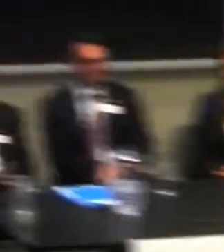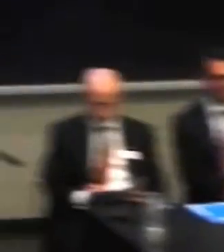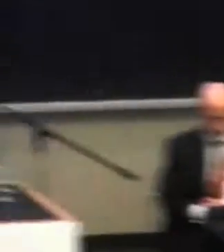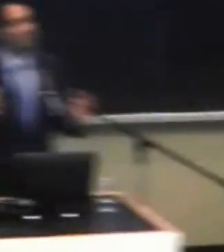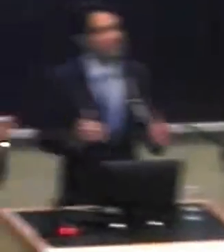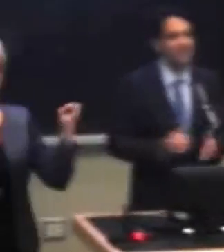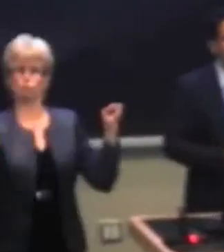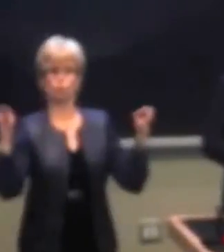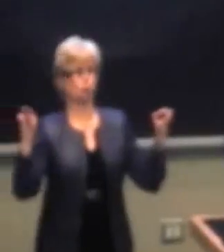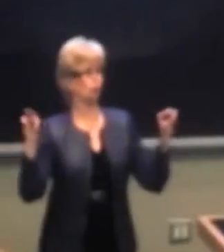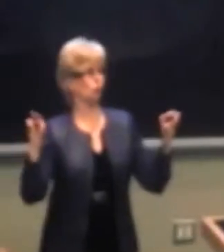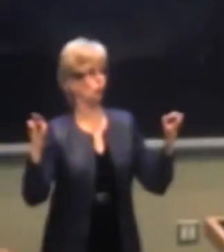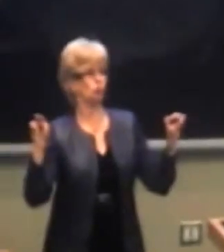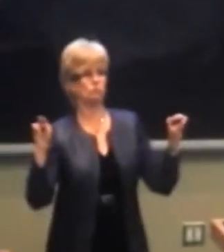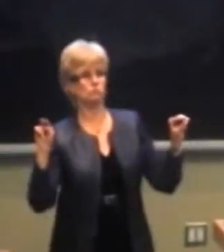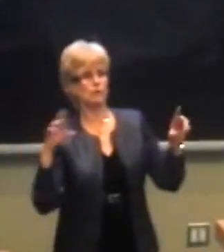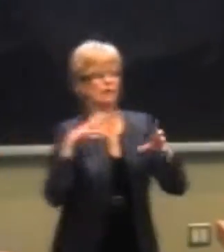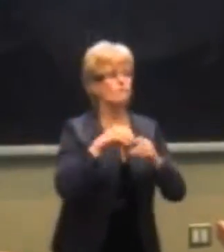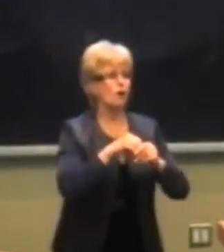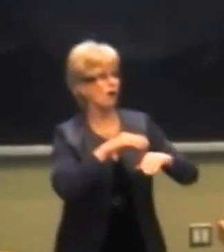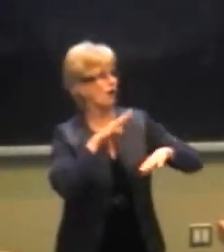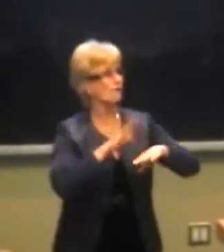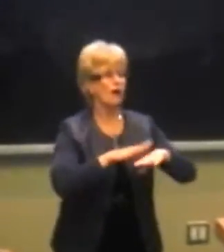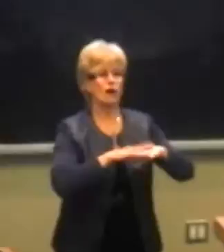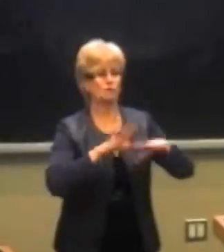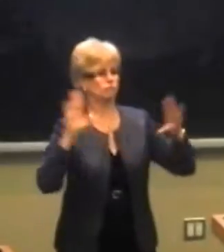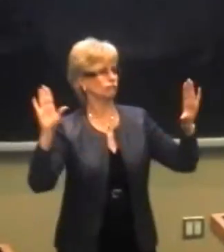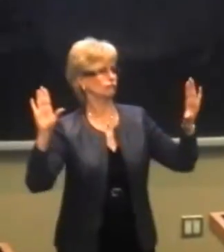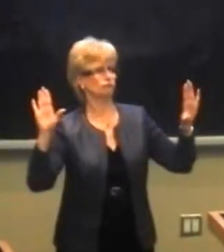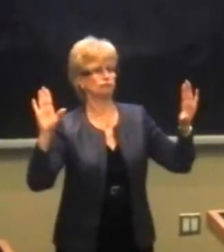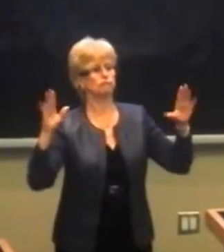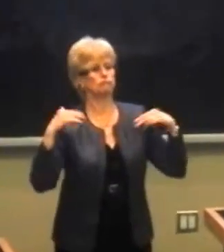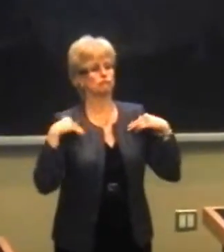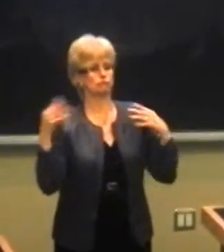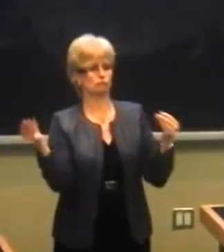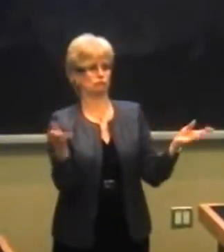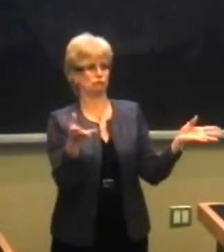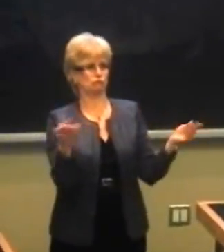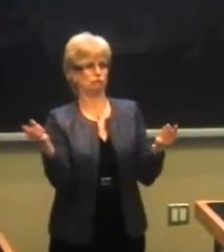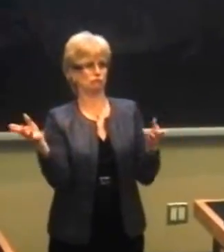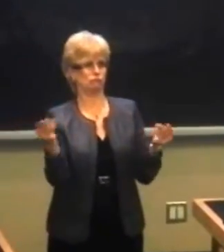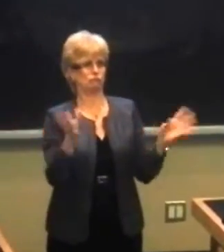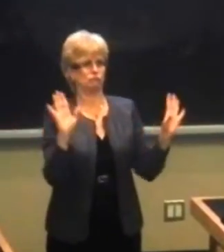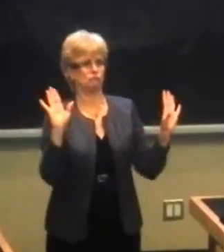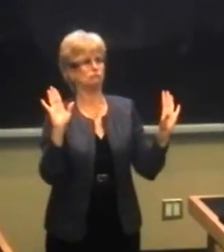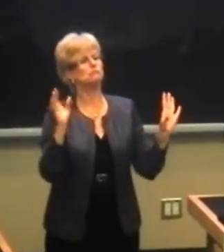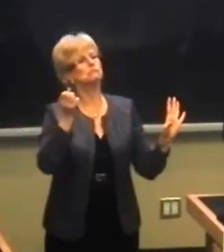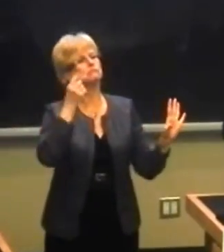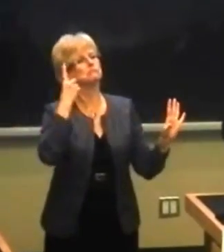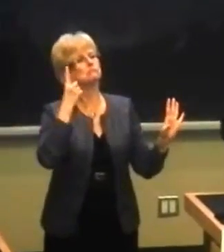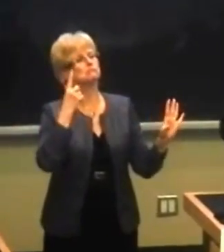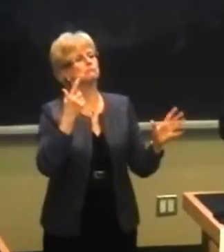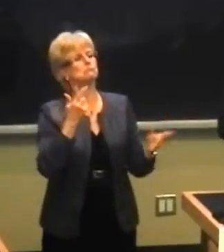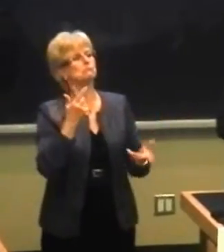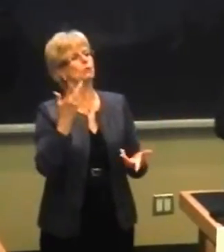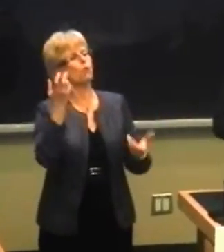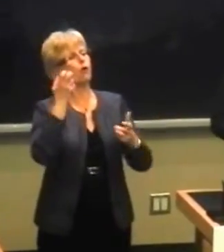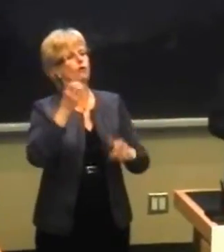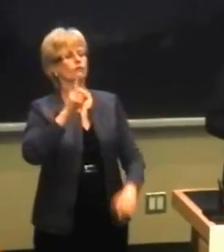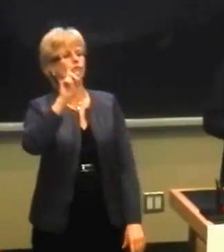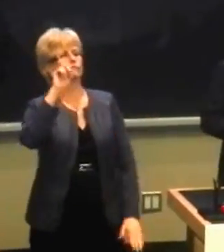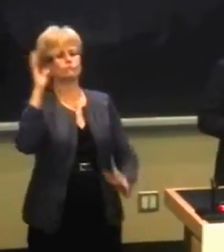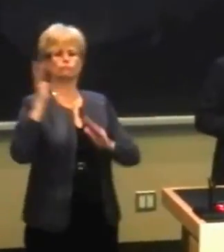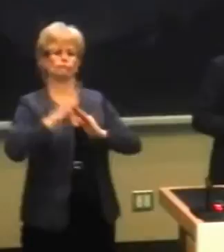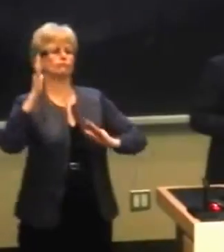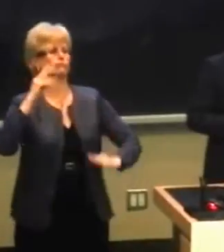neutral. We have no stake in the outcome or the advice that you give to the TTC tonight, except the stake that all Torontonians have in having first-class transit